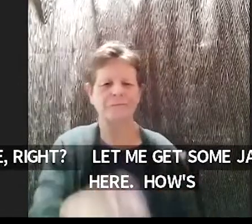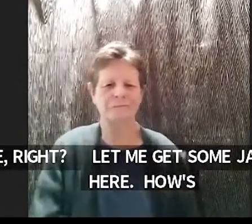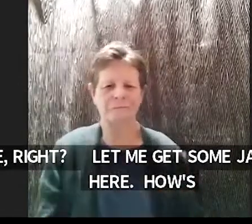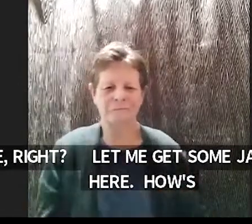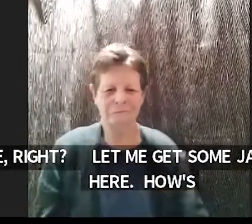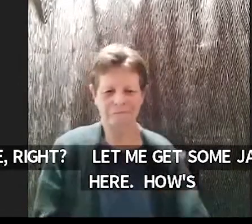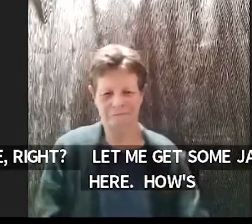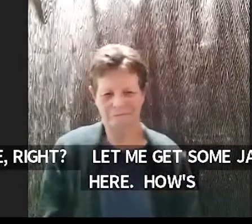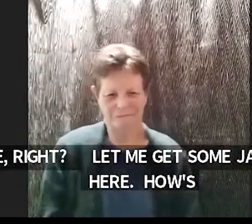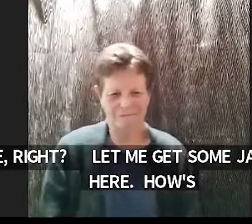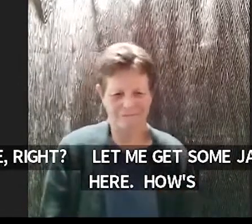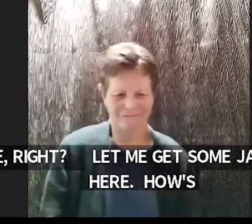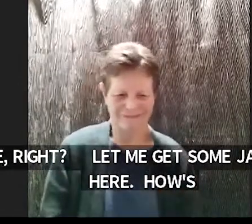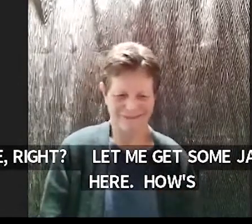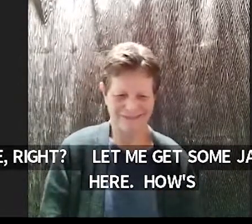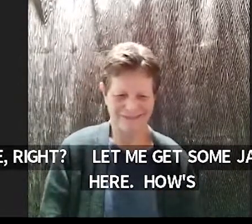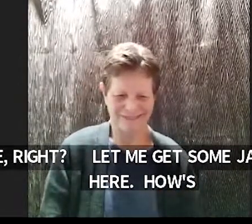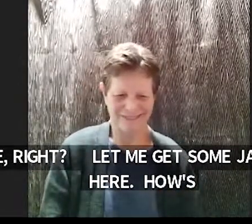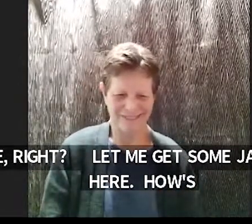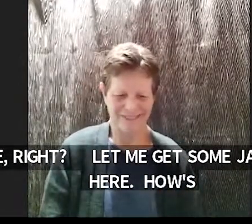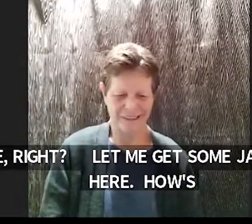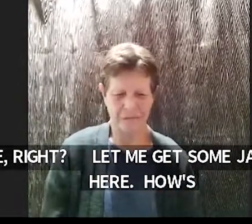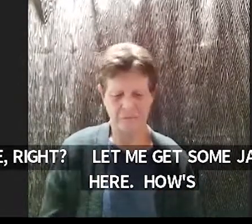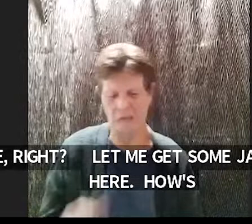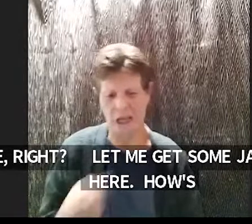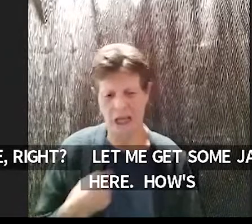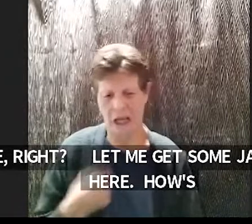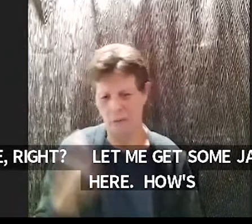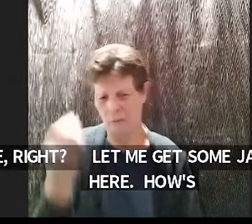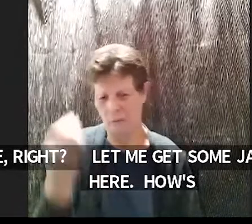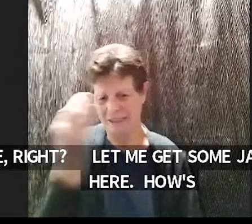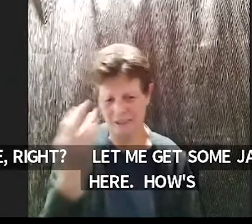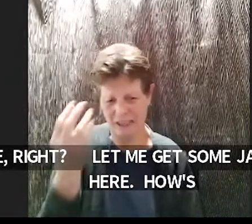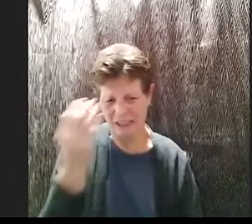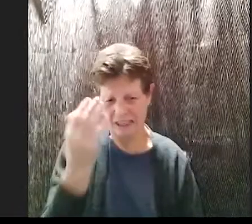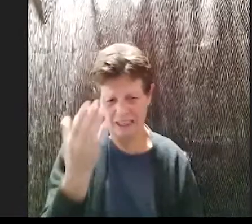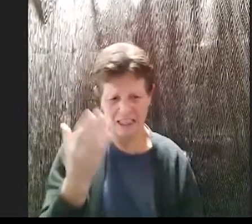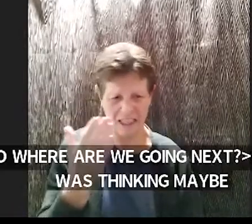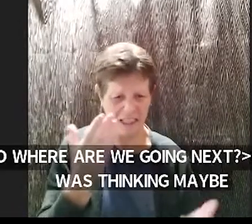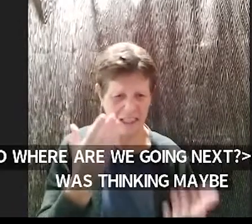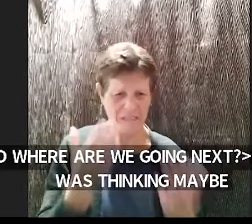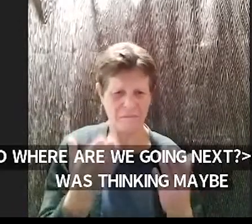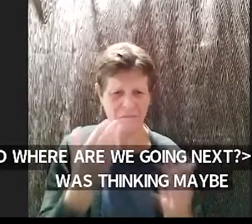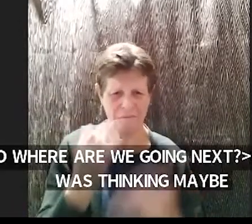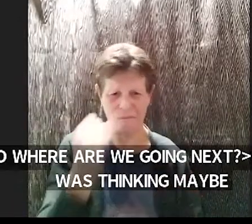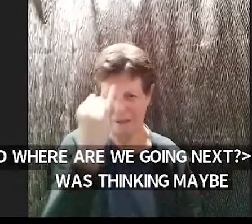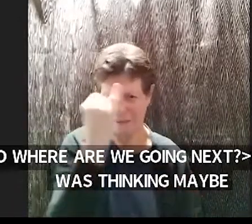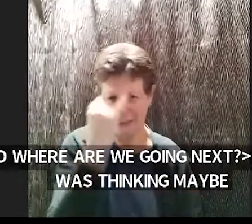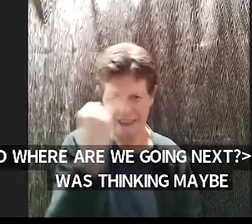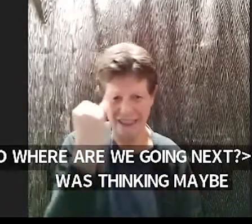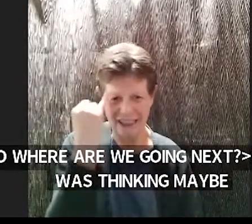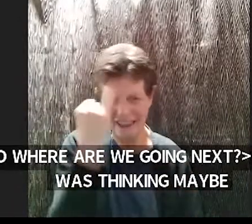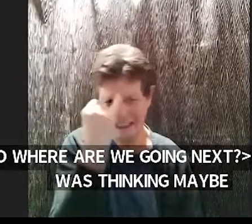um you know i was thinking maybe some italy some italy some uh spaghetti for us over here